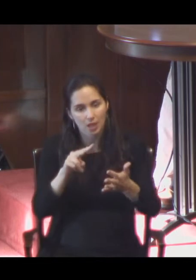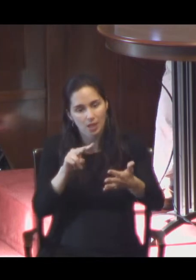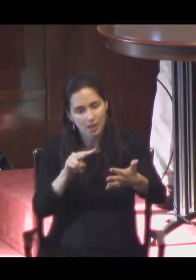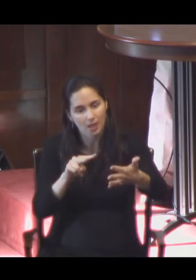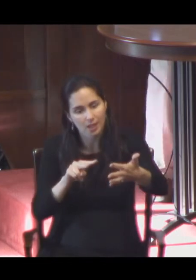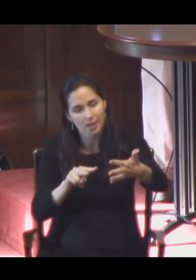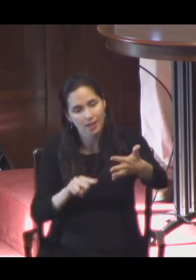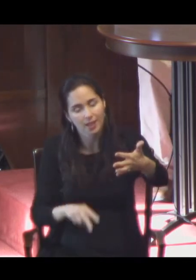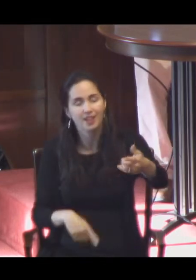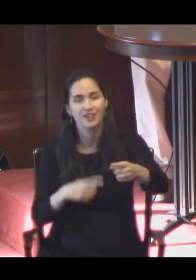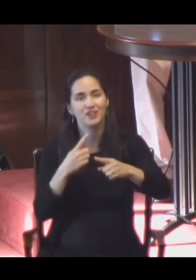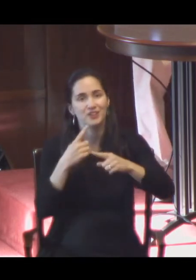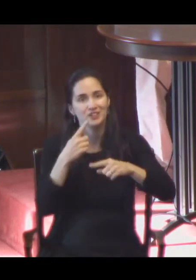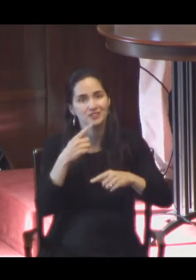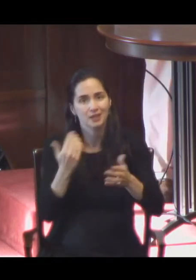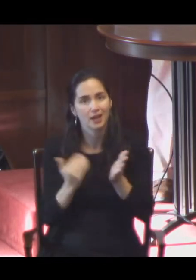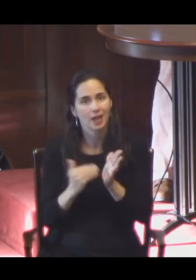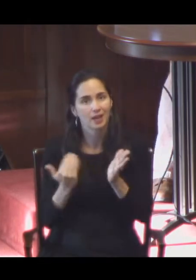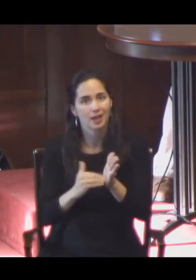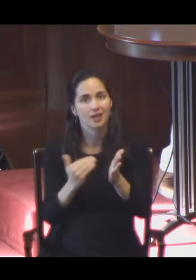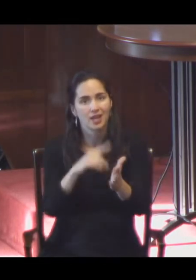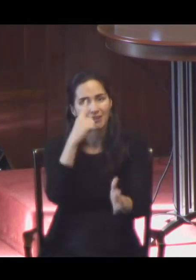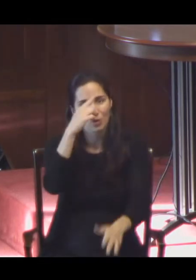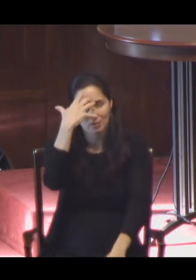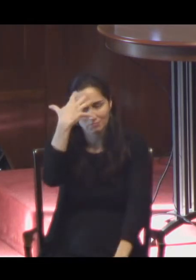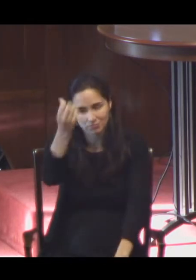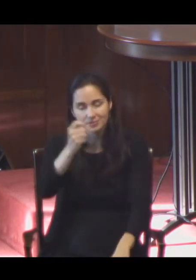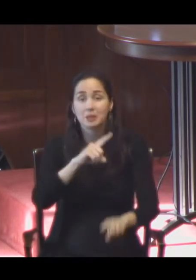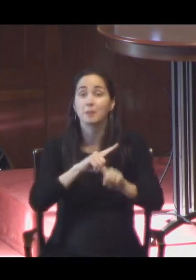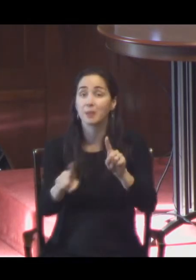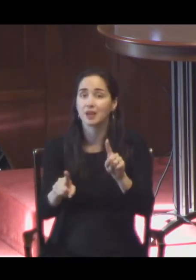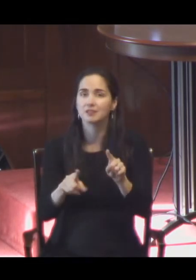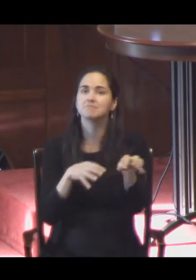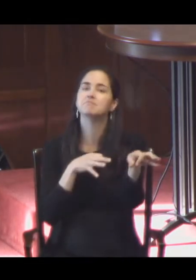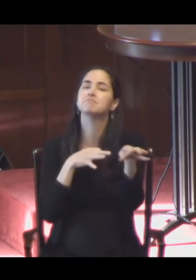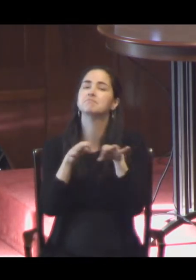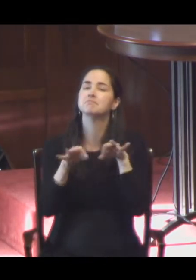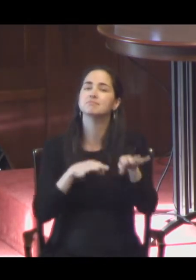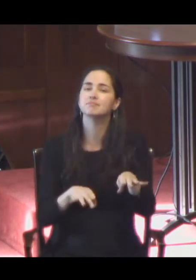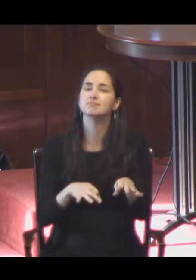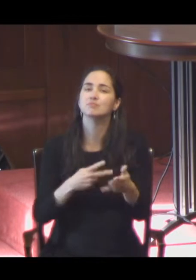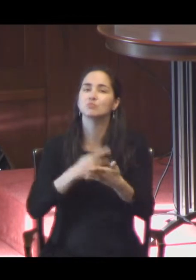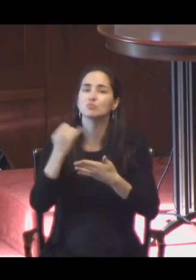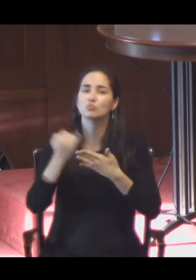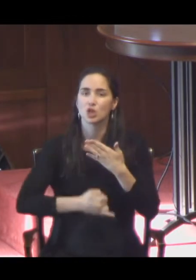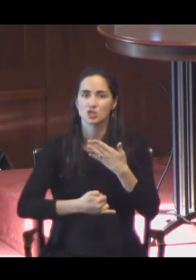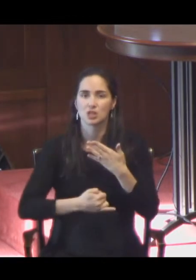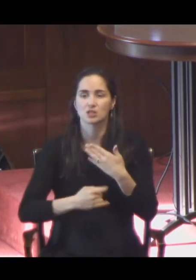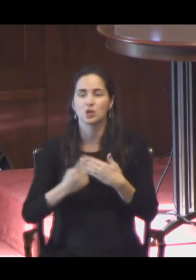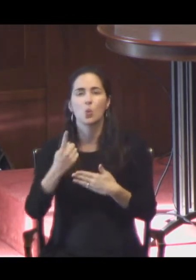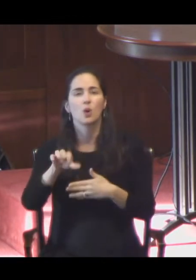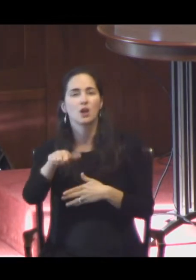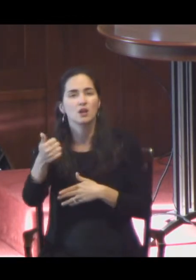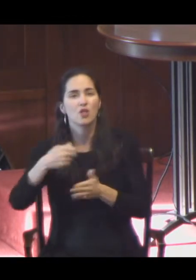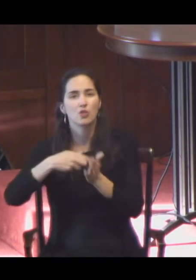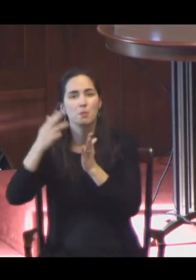unpacking that bit. But I want to talk to you a little bit about a project I've been working on. It's a collaboration with another painter by the name of Makoto Fujimura